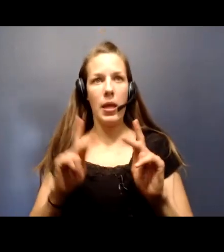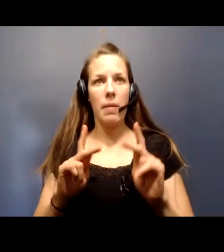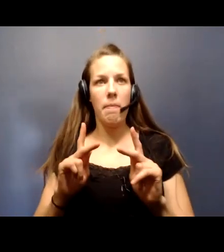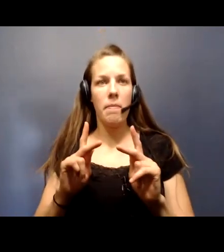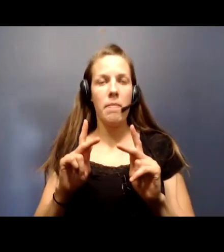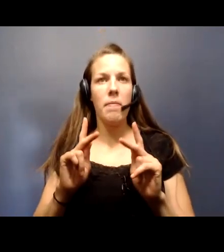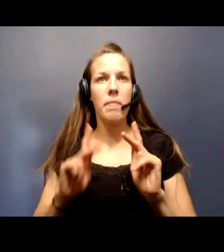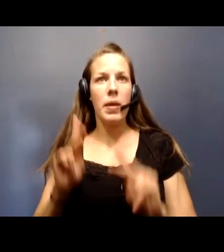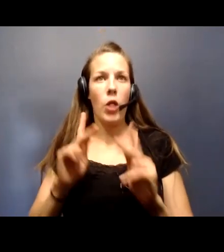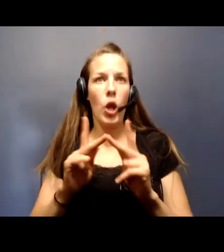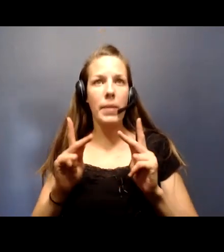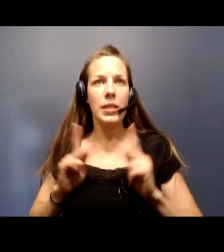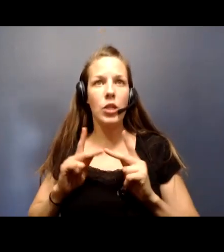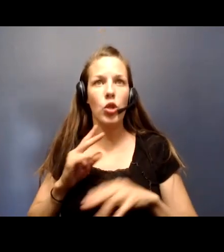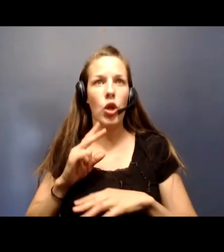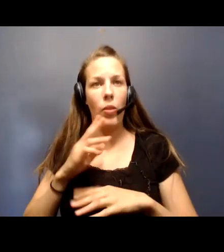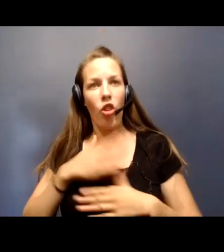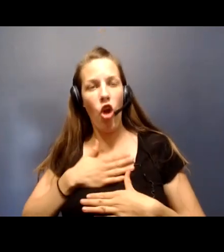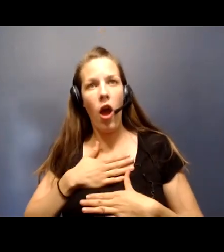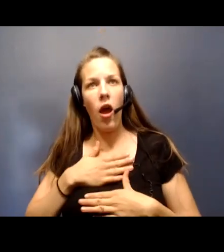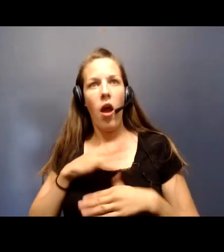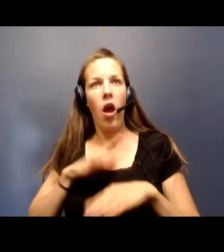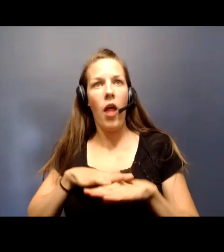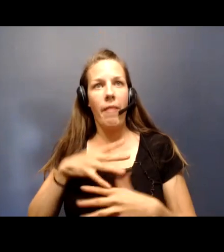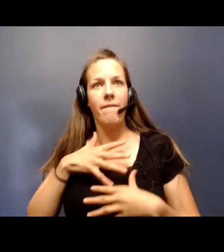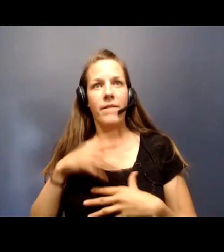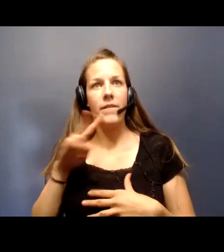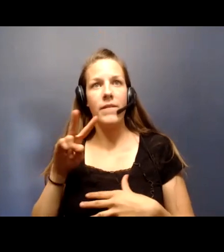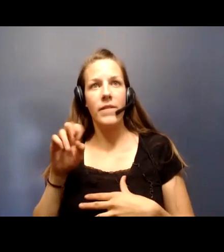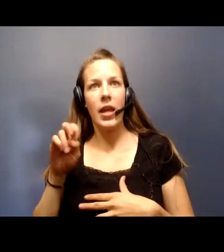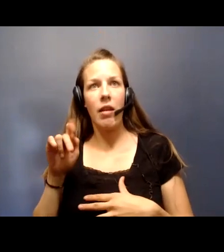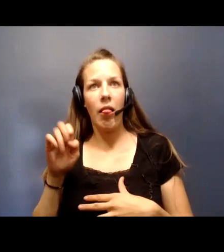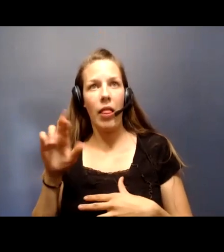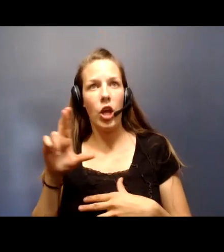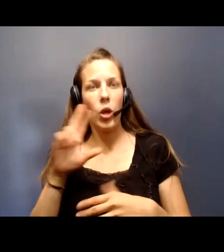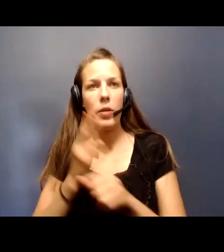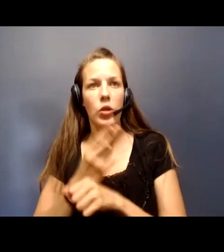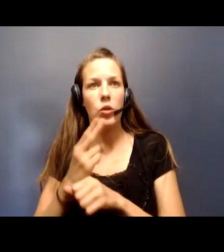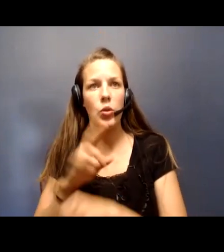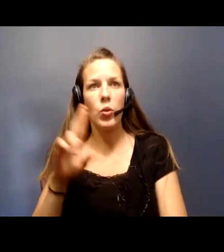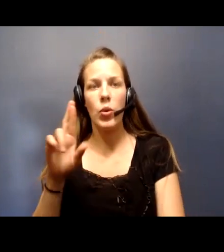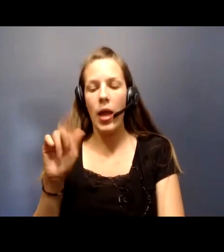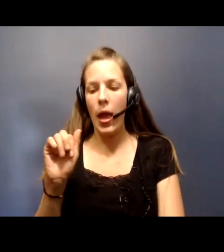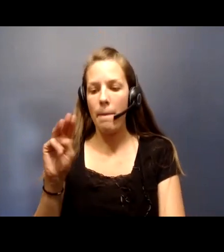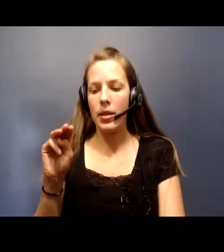they're on the ventilator. A little bit of use of remdesivir which